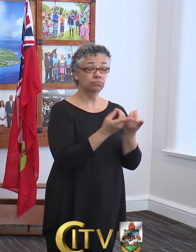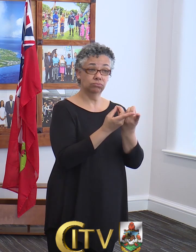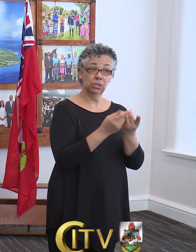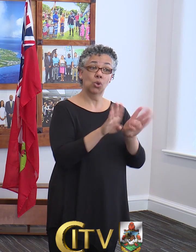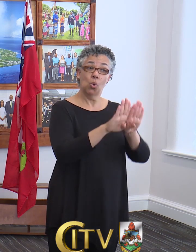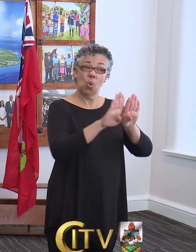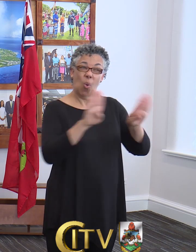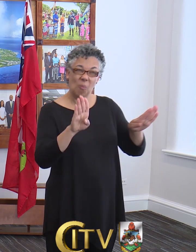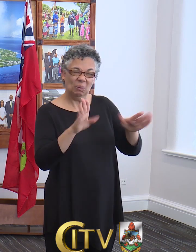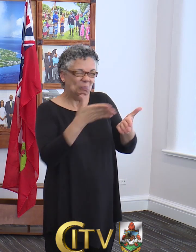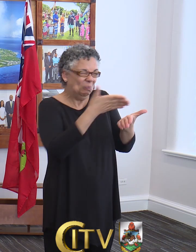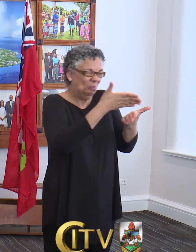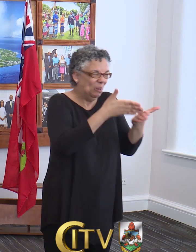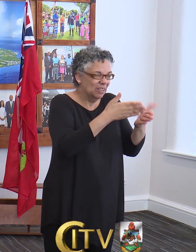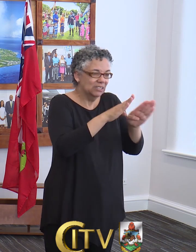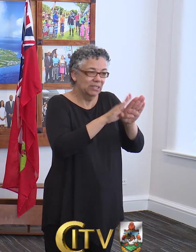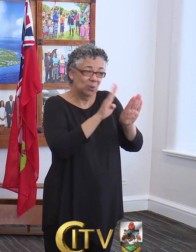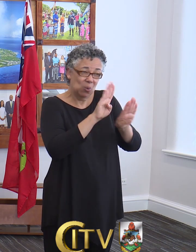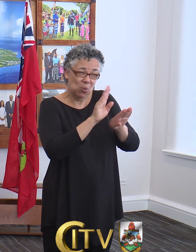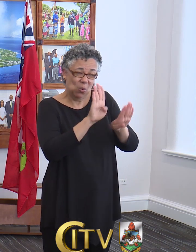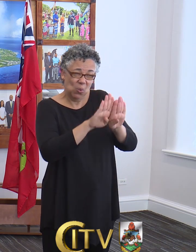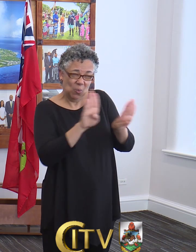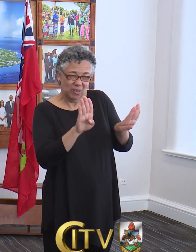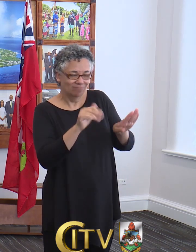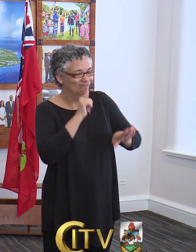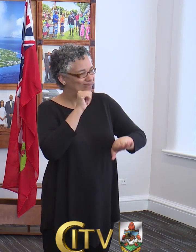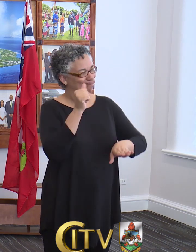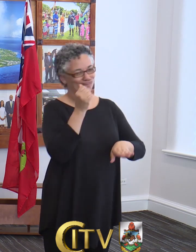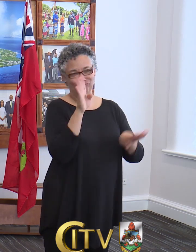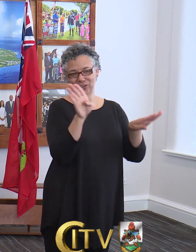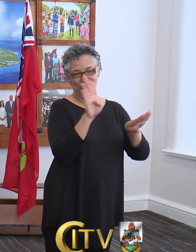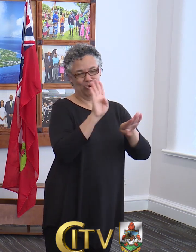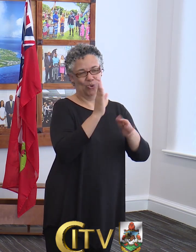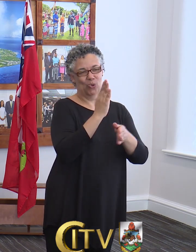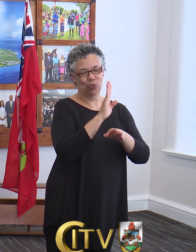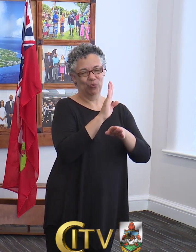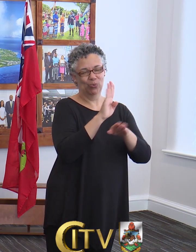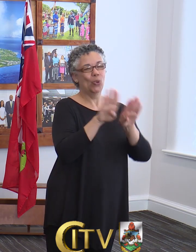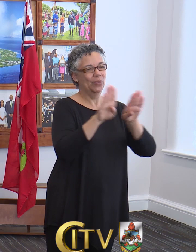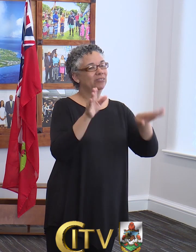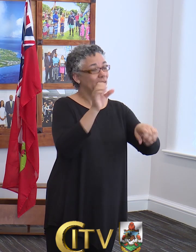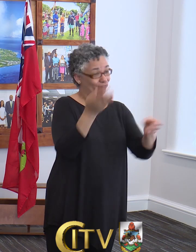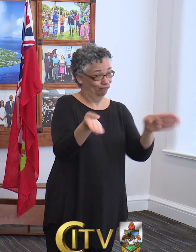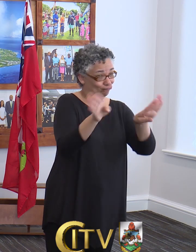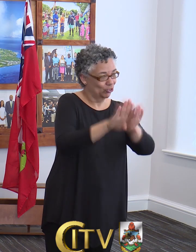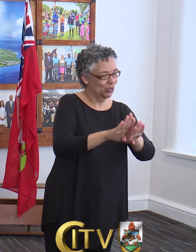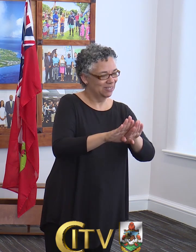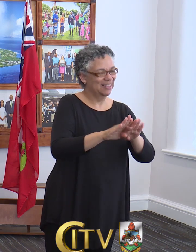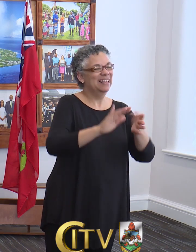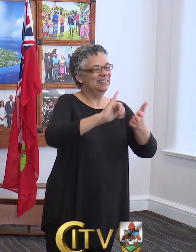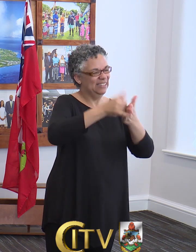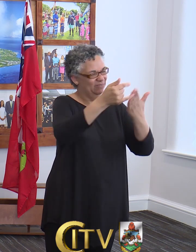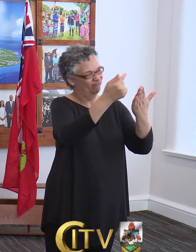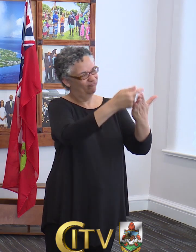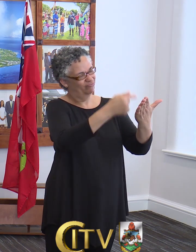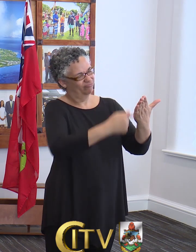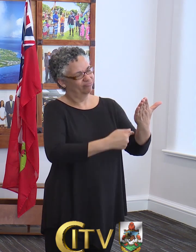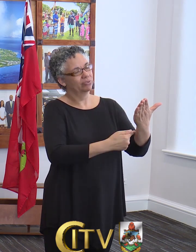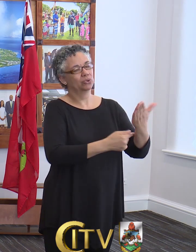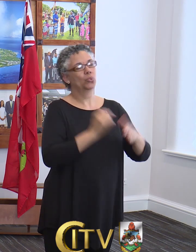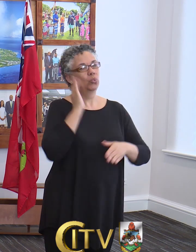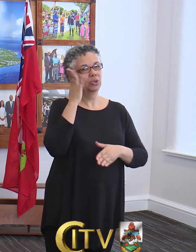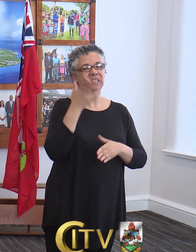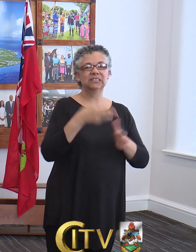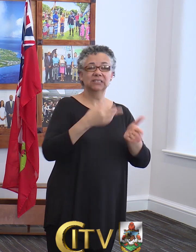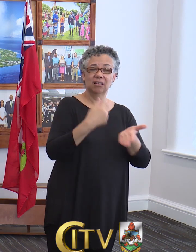partially open, or that are not operational at all, and these particular matters will be reviewed. Members of the media can expect